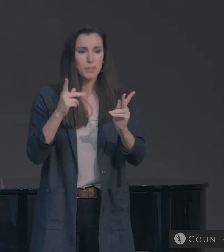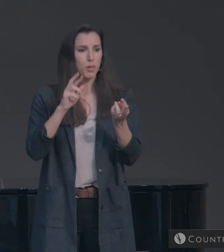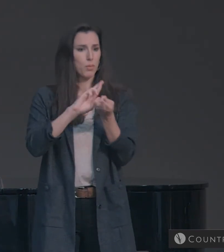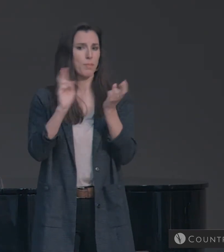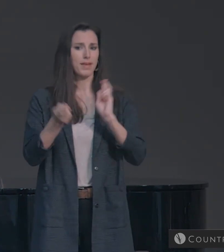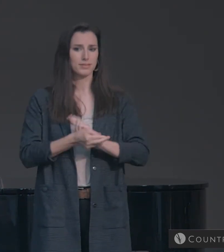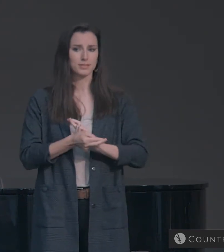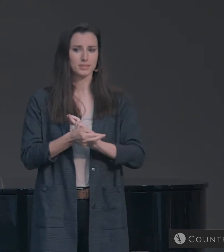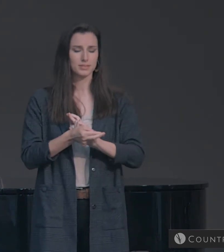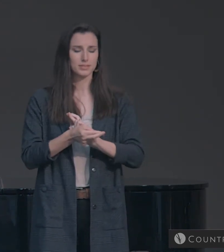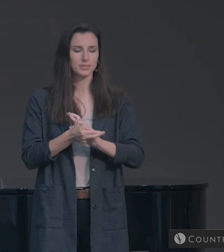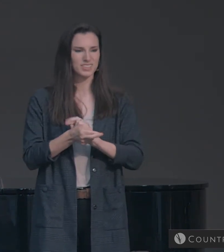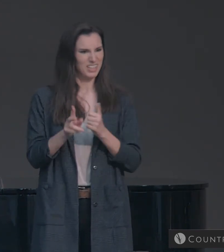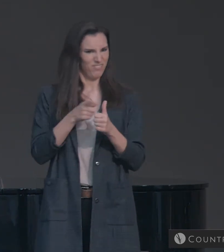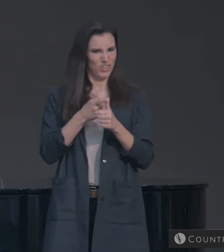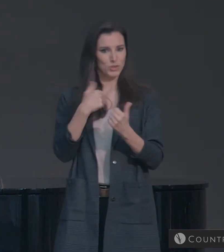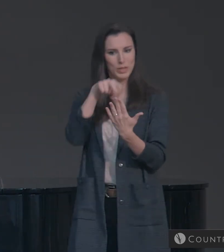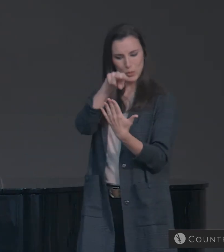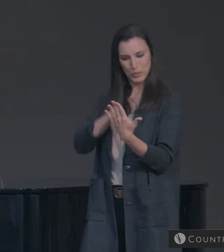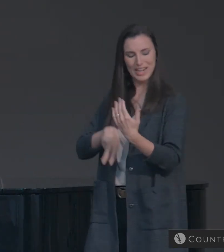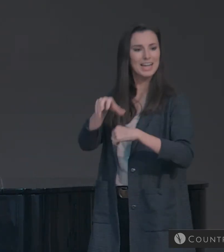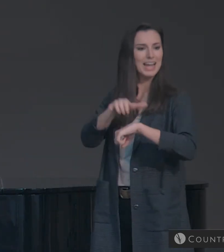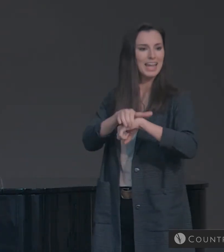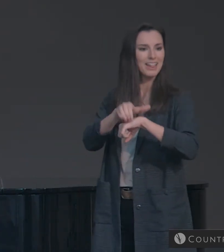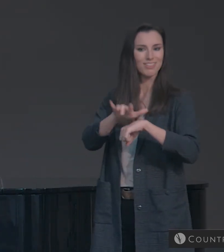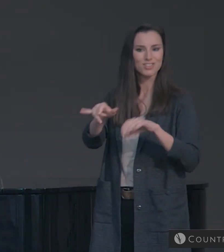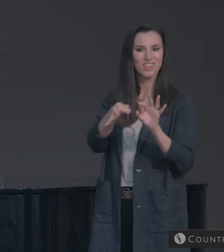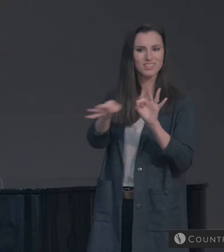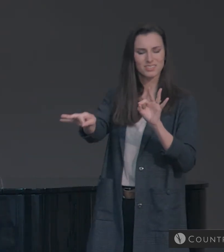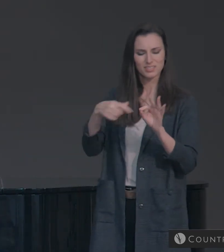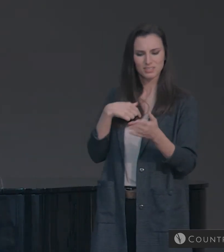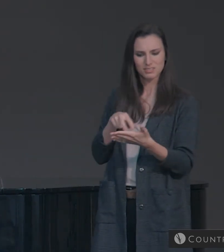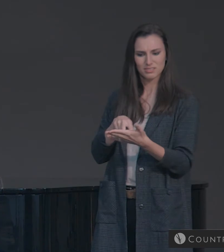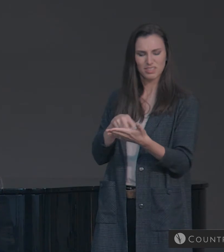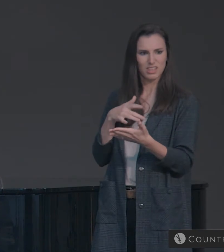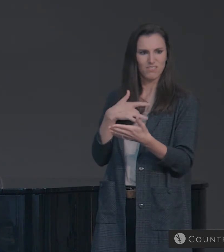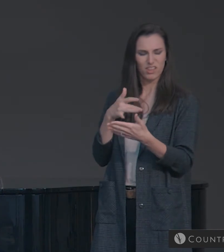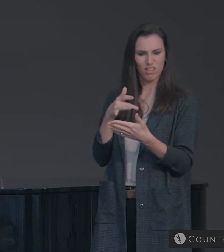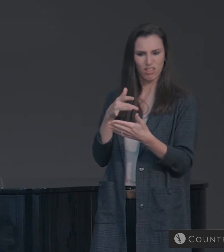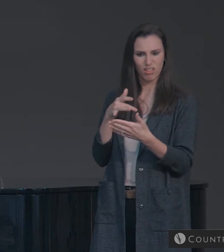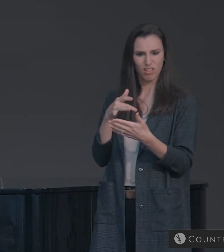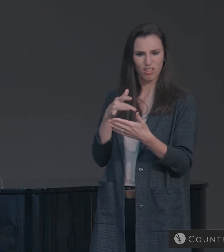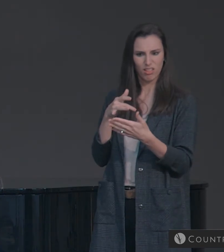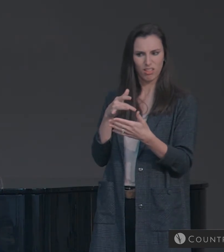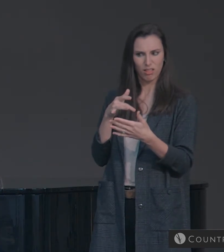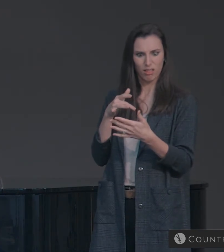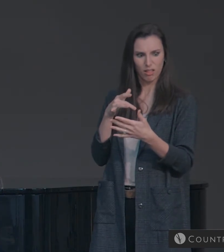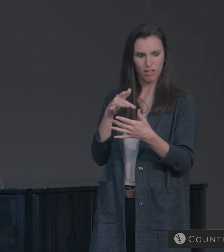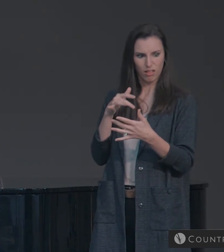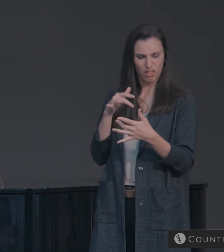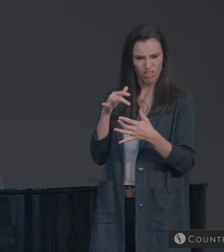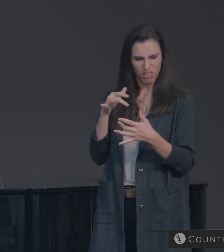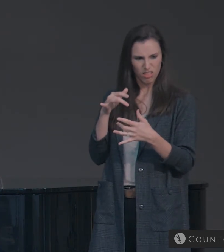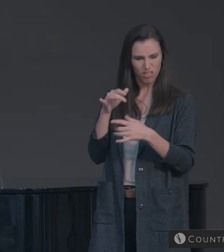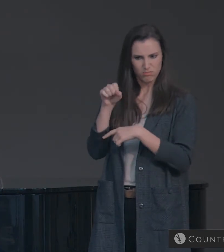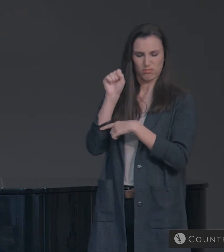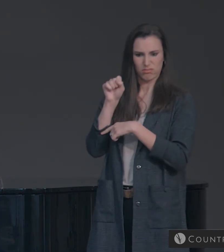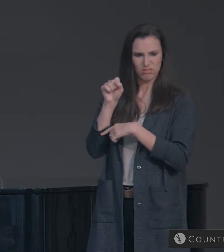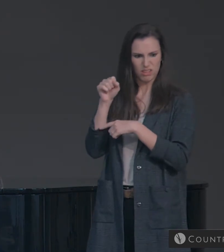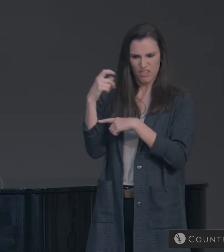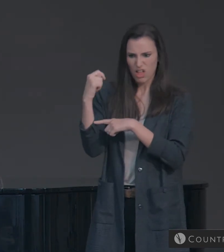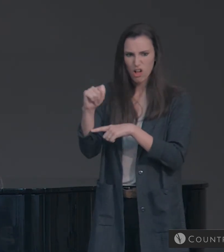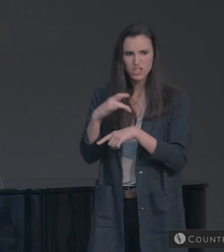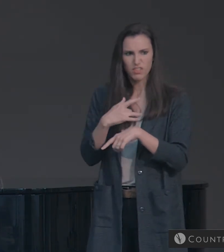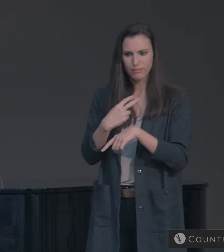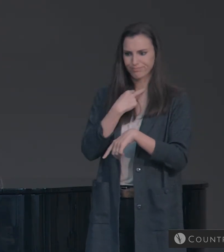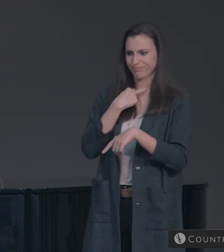And when we first read those words in English, it kind of shocks our theology a little bit. We get stuck on the phrases,